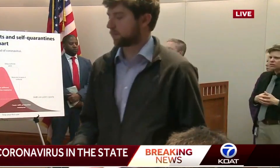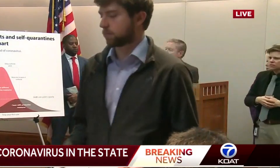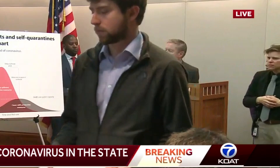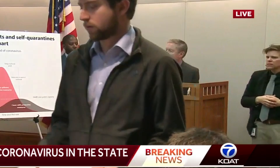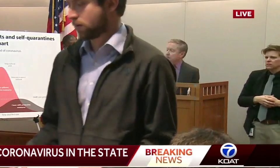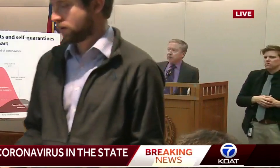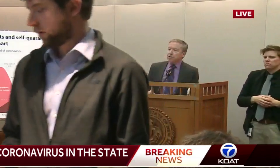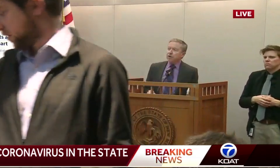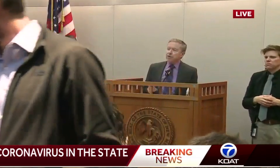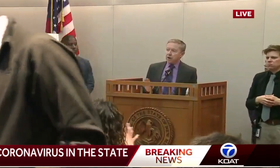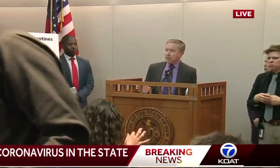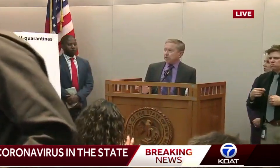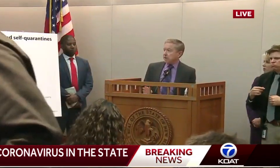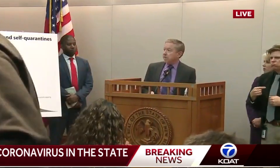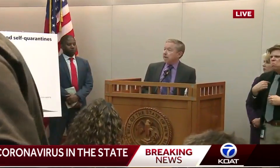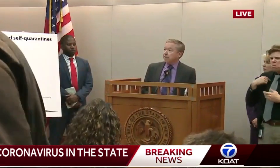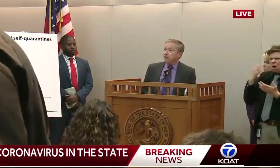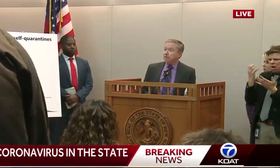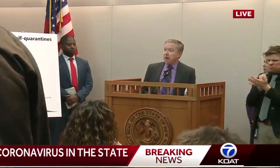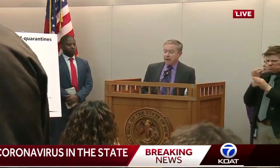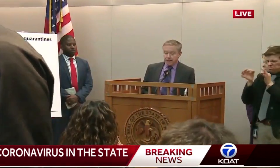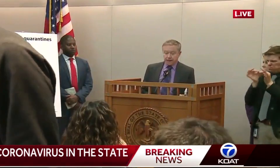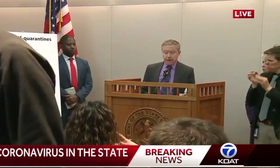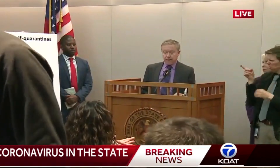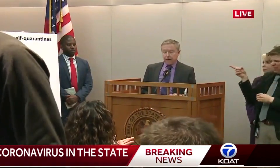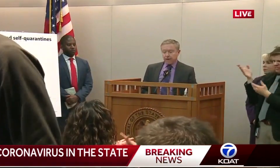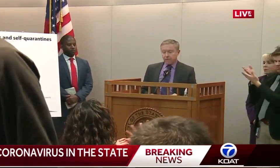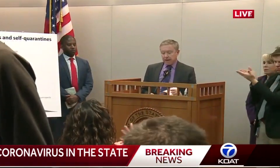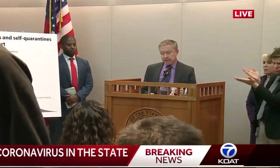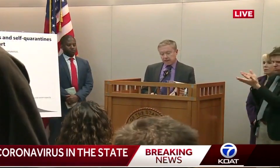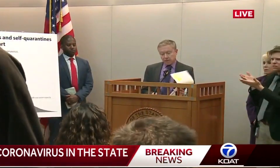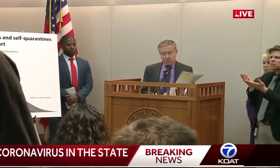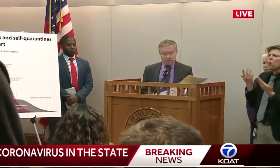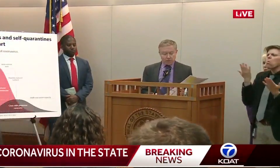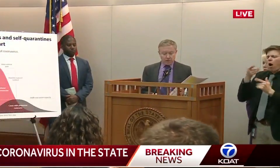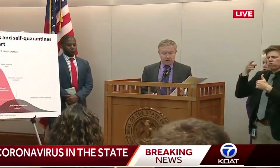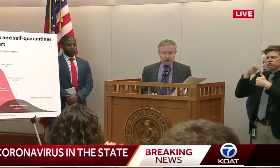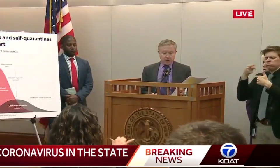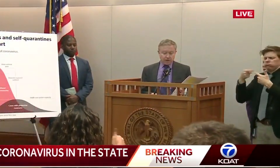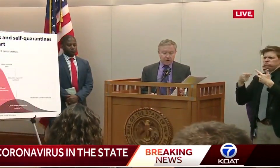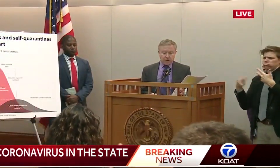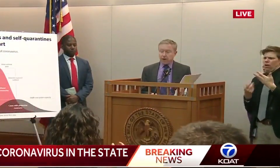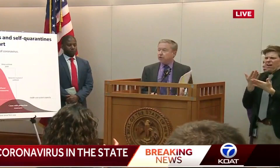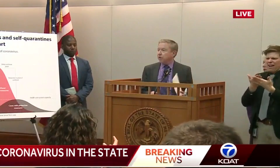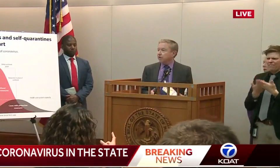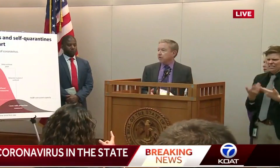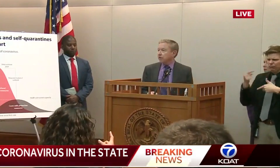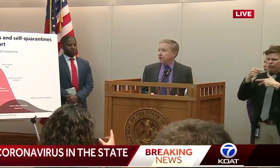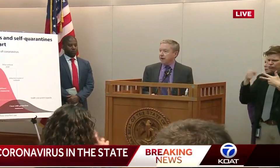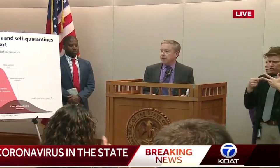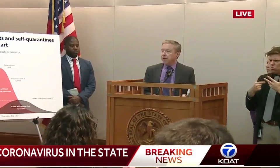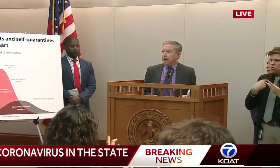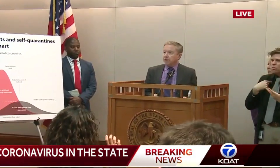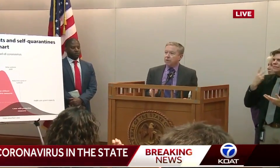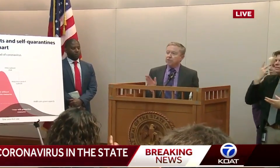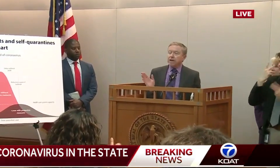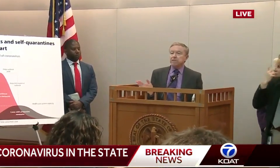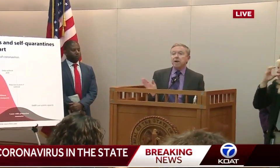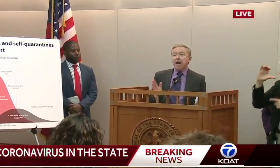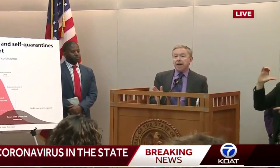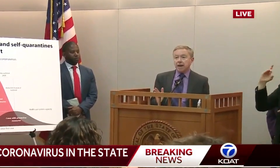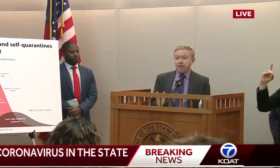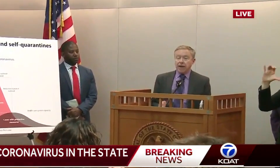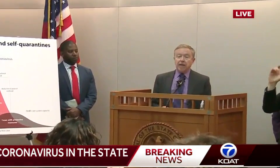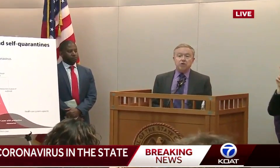and I'm going to describe it to you and then talk about some of the evidence behind it. It's based on a report from the CDC in 2017. It